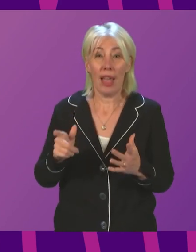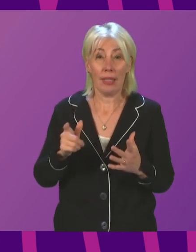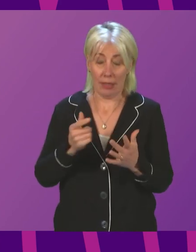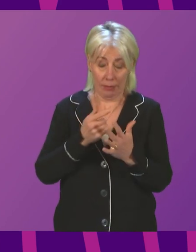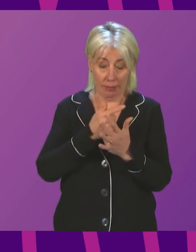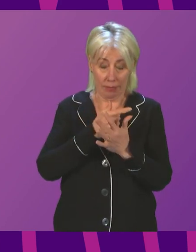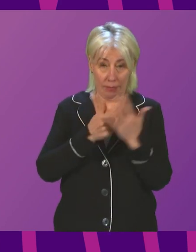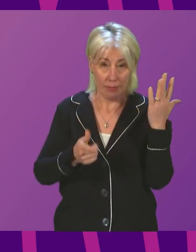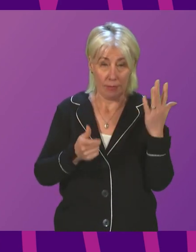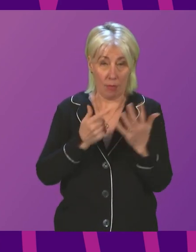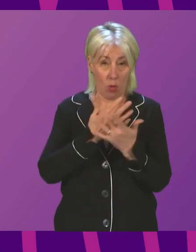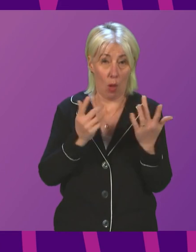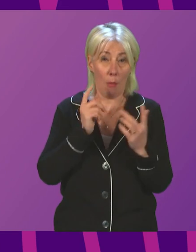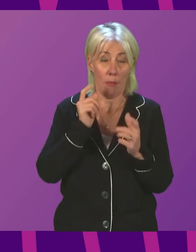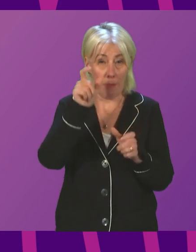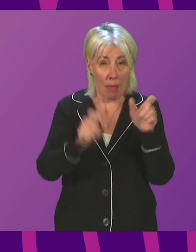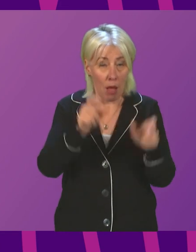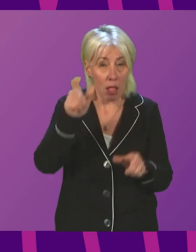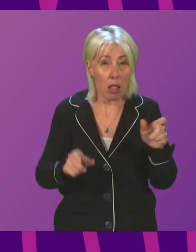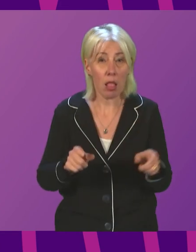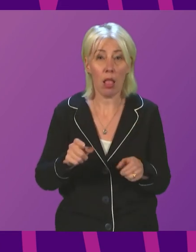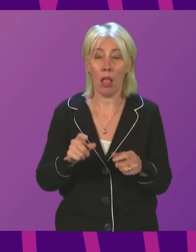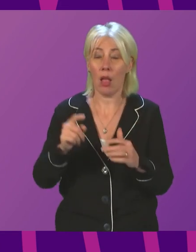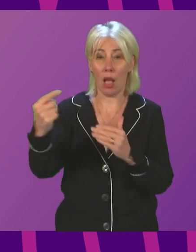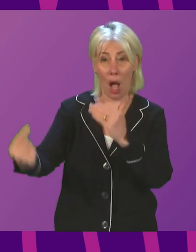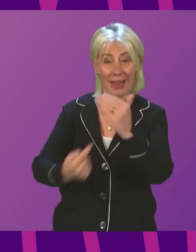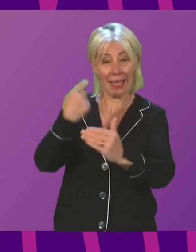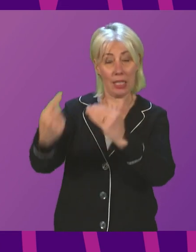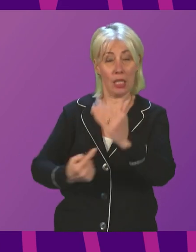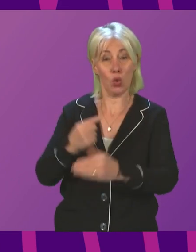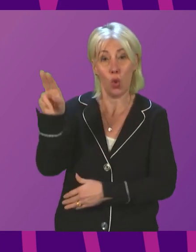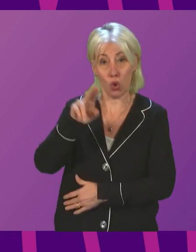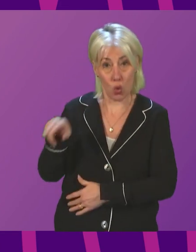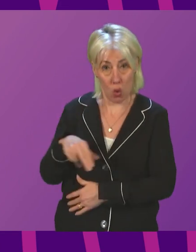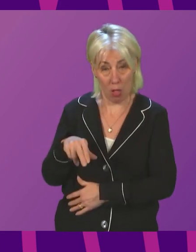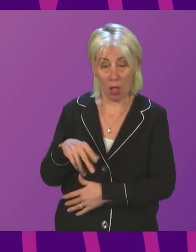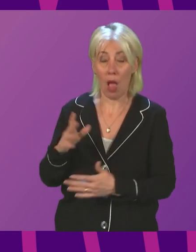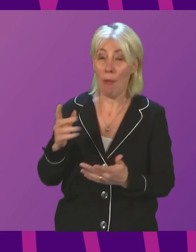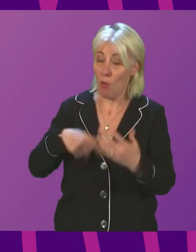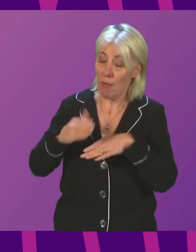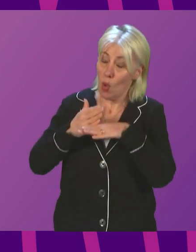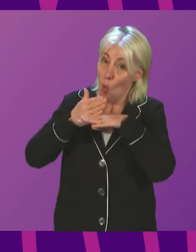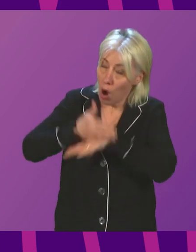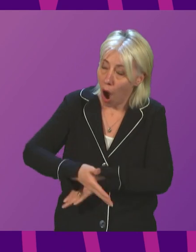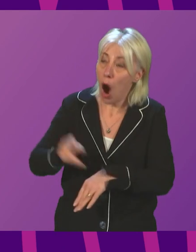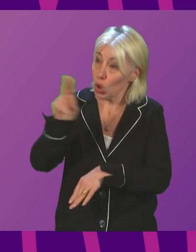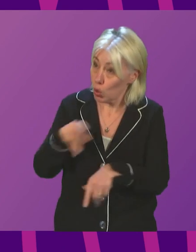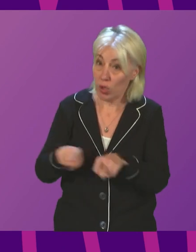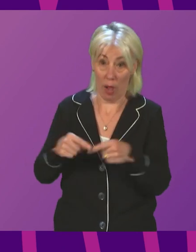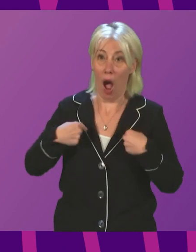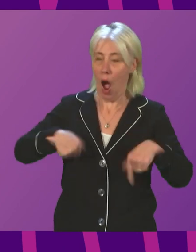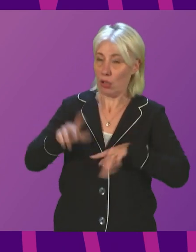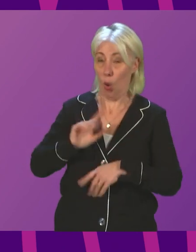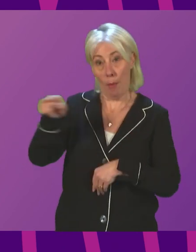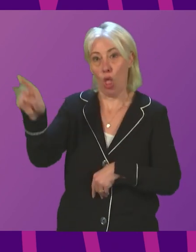of individuals entering into school premises when we have worked very hard, and schools have worked, not we,